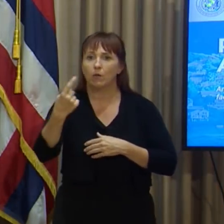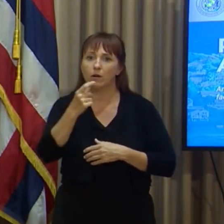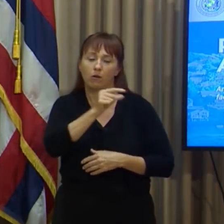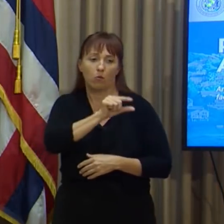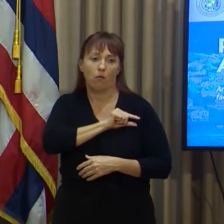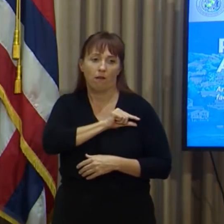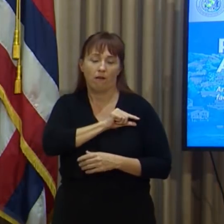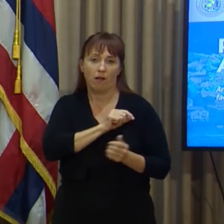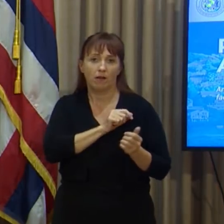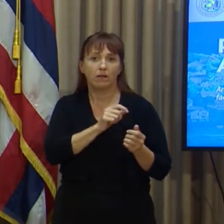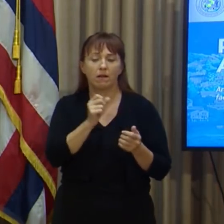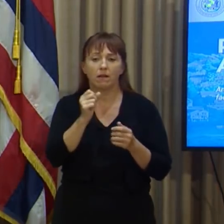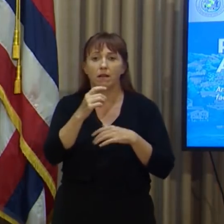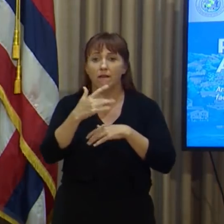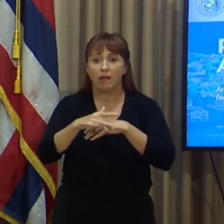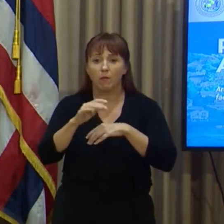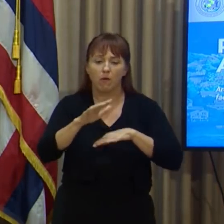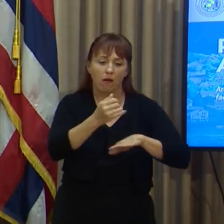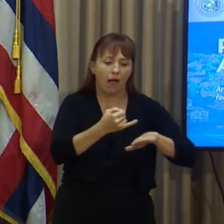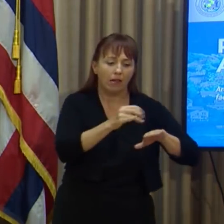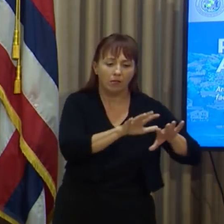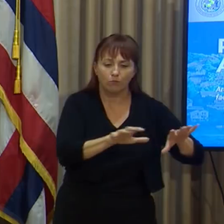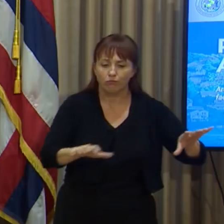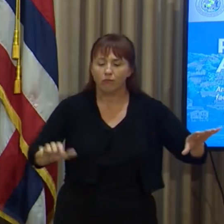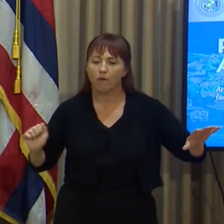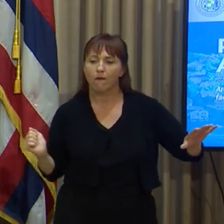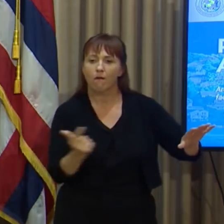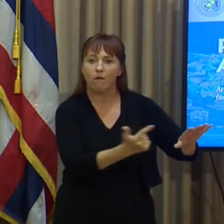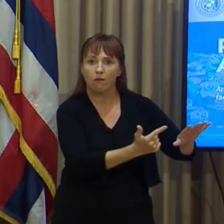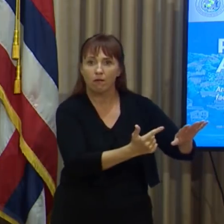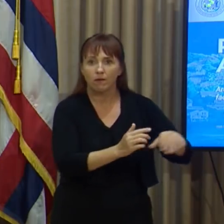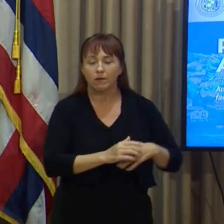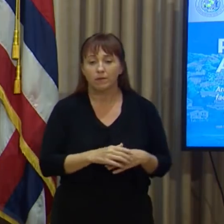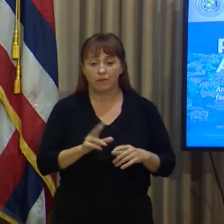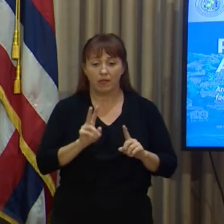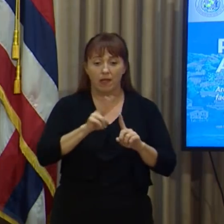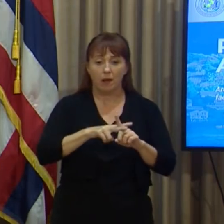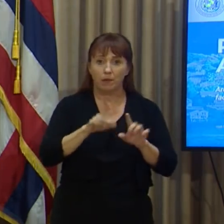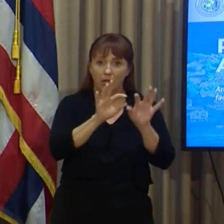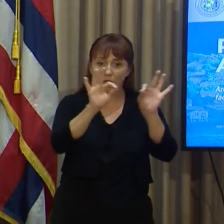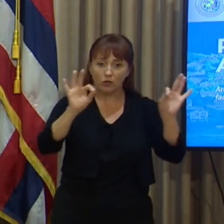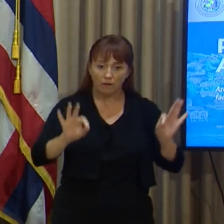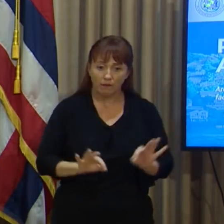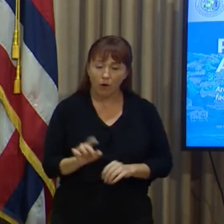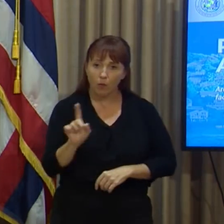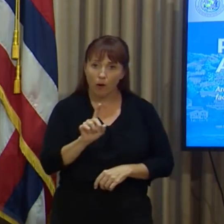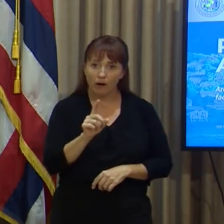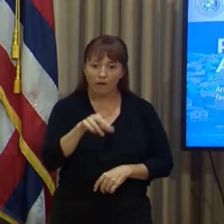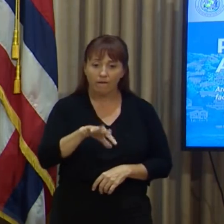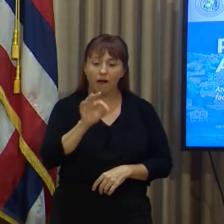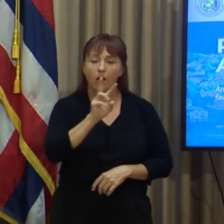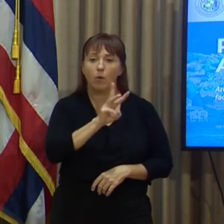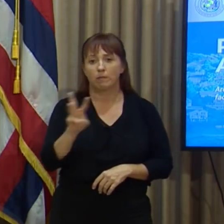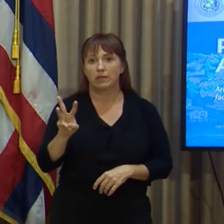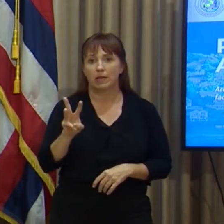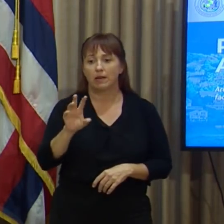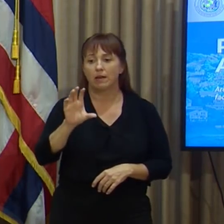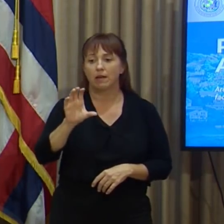and is available on all islands. The application form is available at our website,